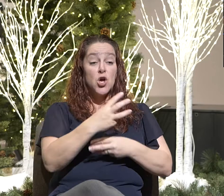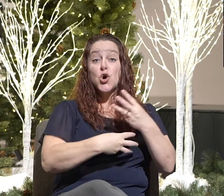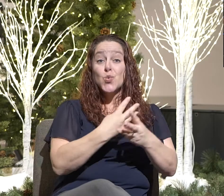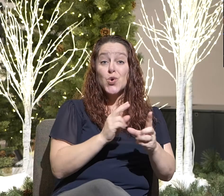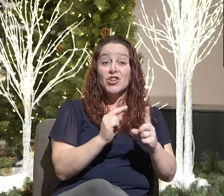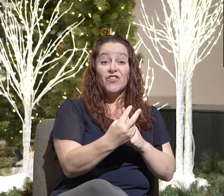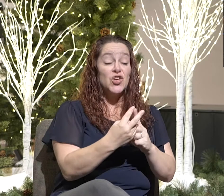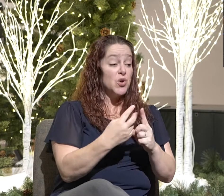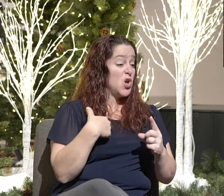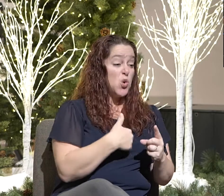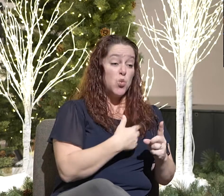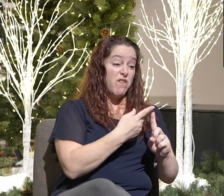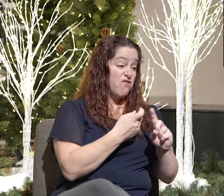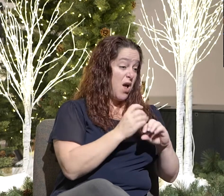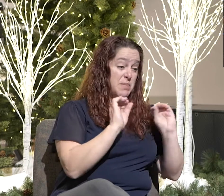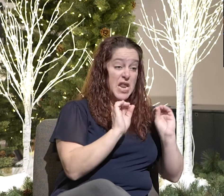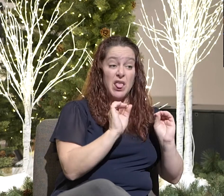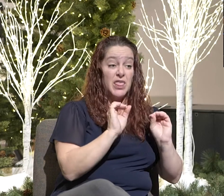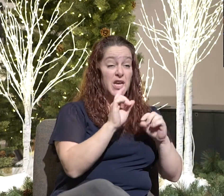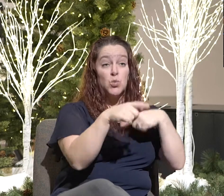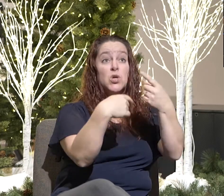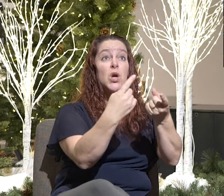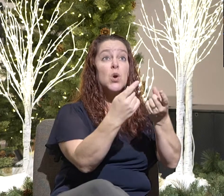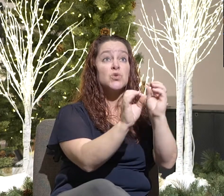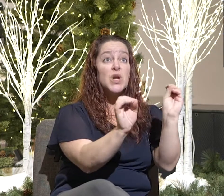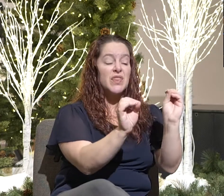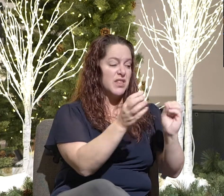we came from nothing and we're going to nothing, then who cares?